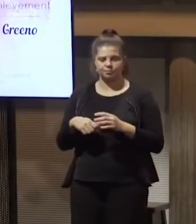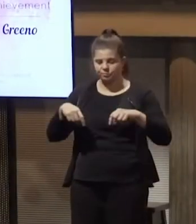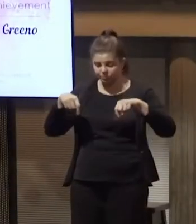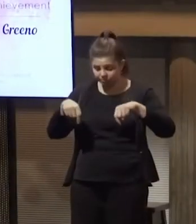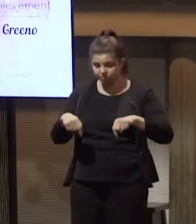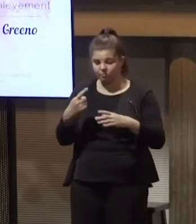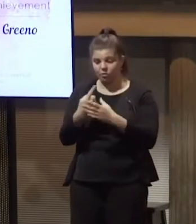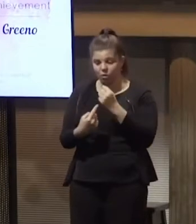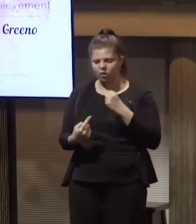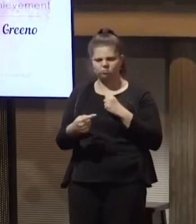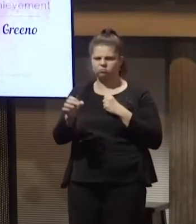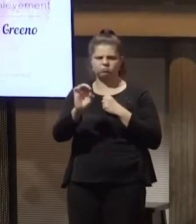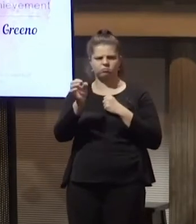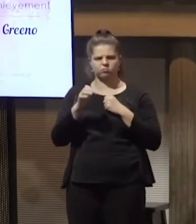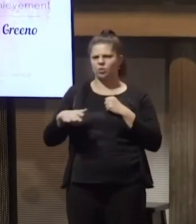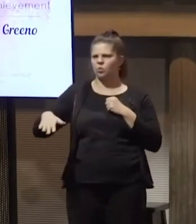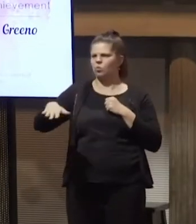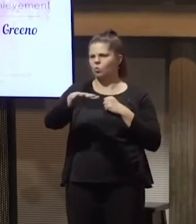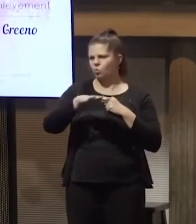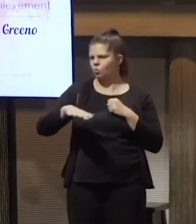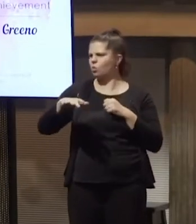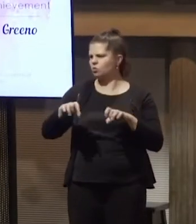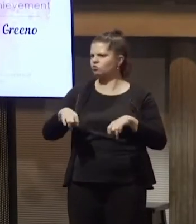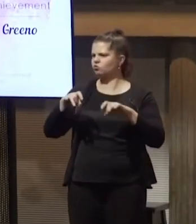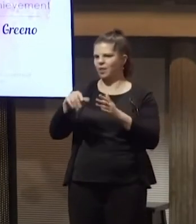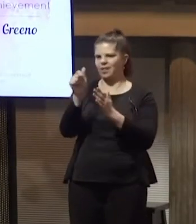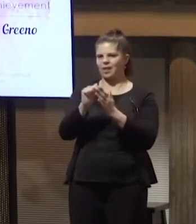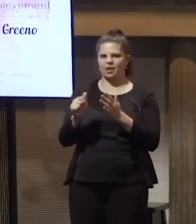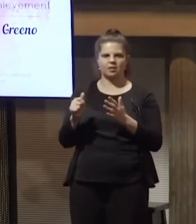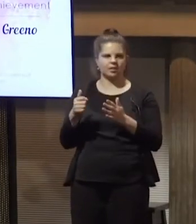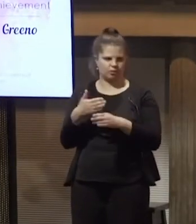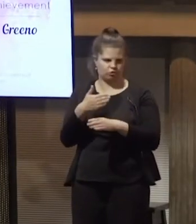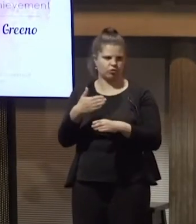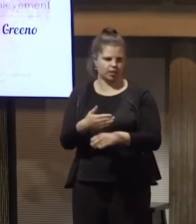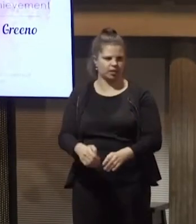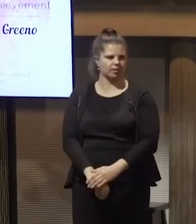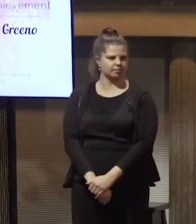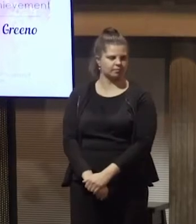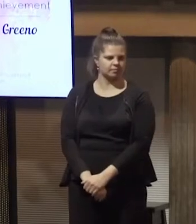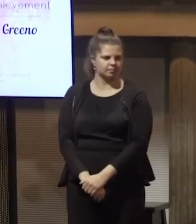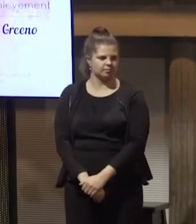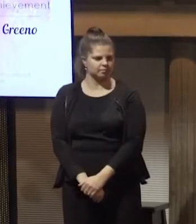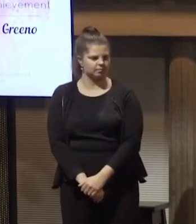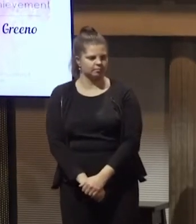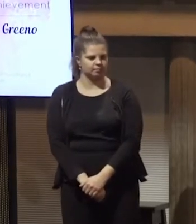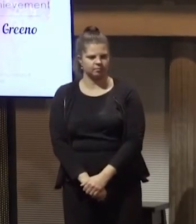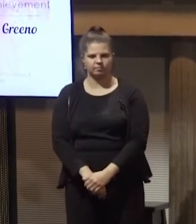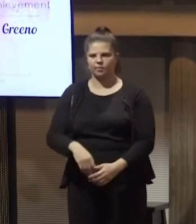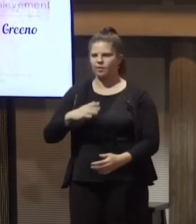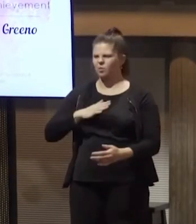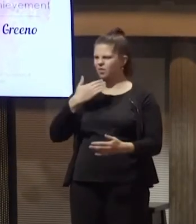but to all areas of the Australian arts industry. I would like to thank all of you,